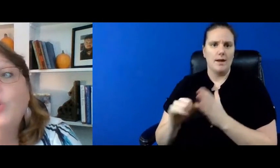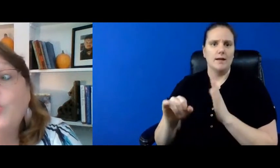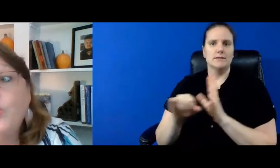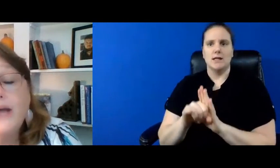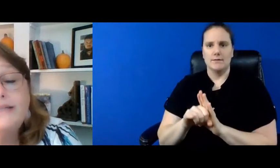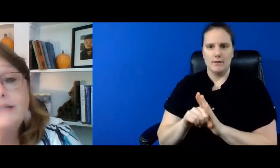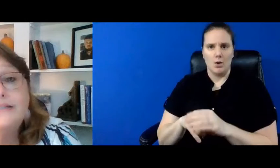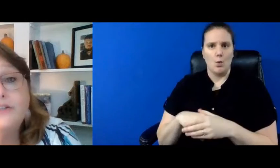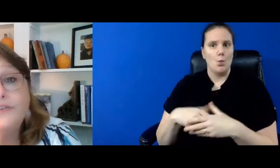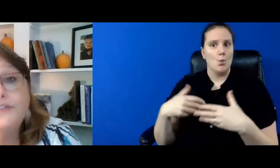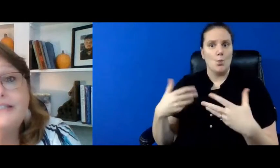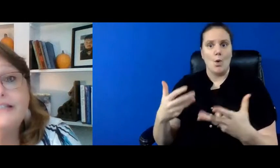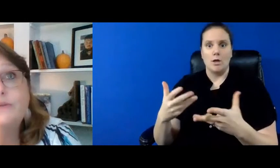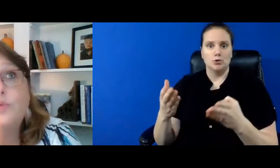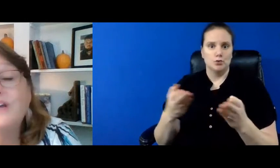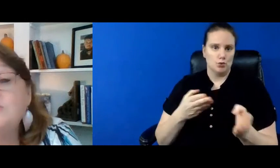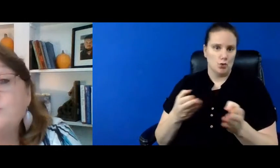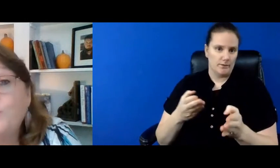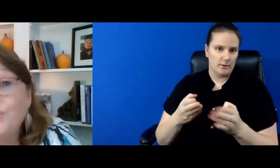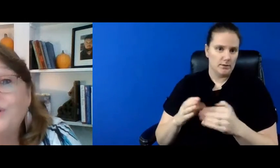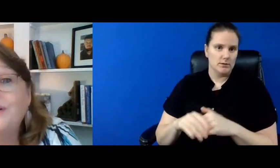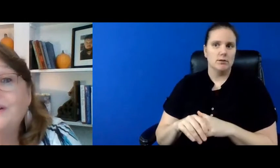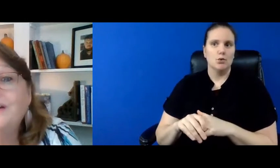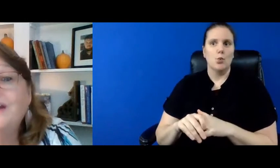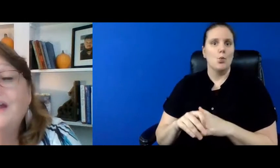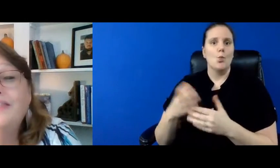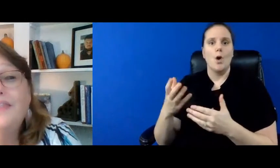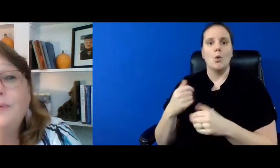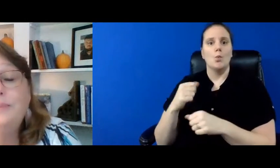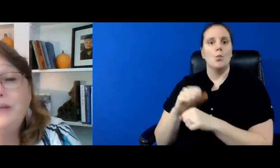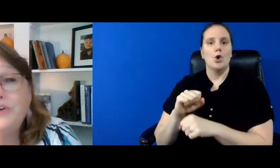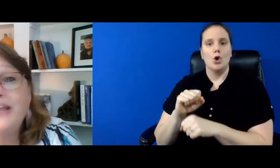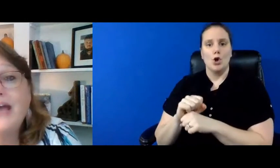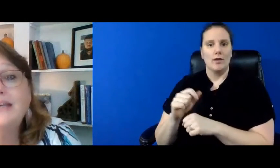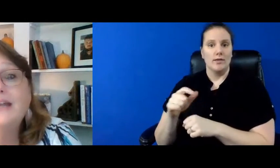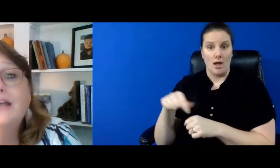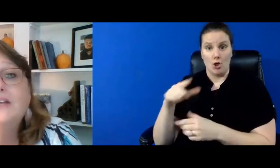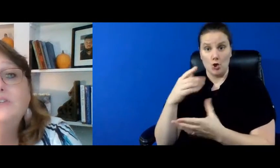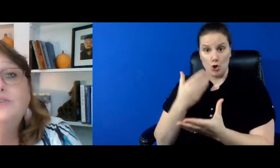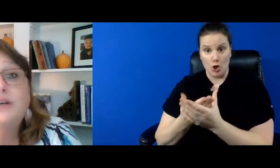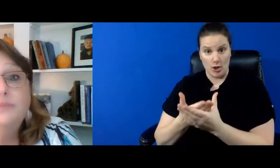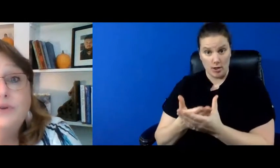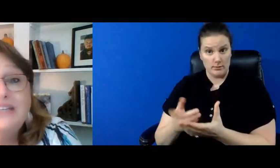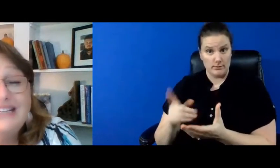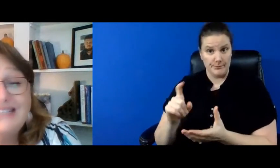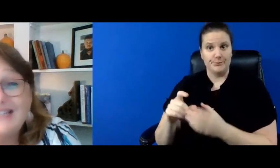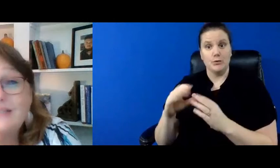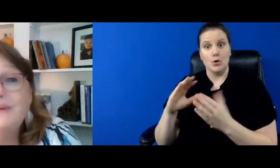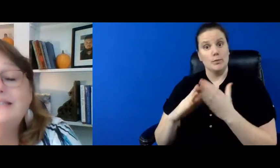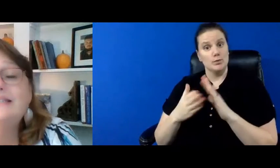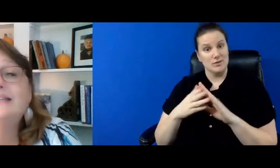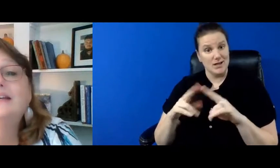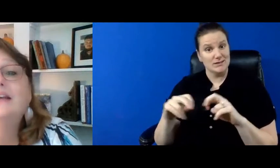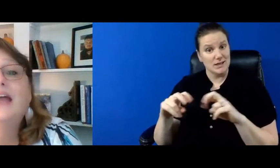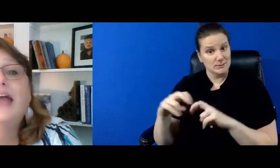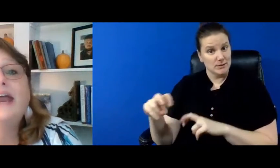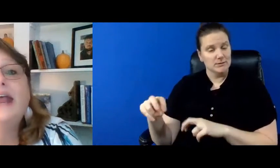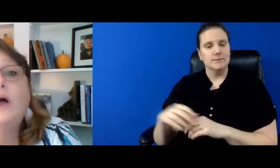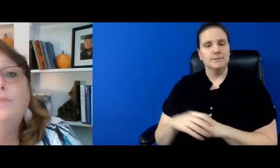what services what work they would be good at do community assessments